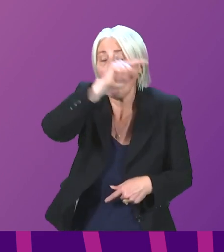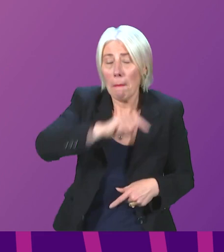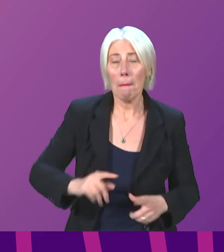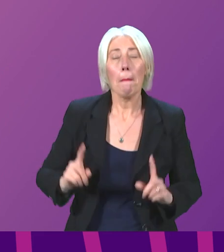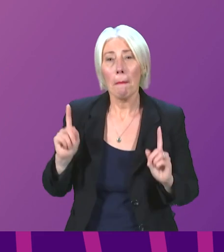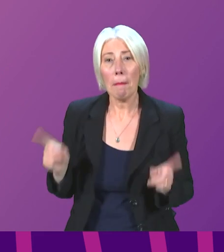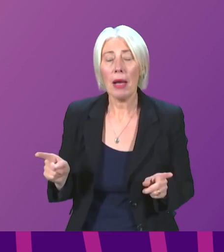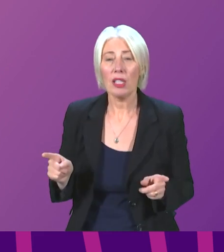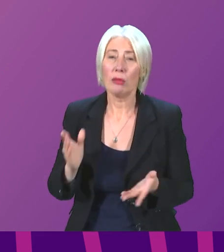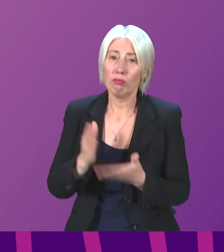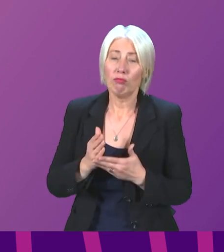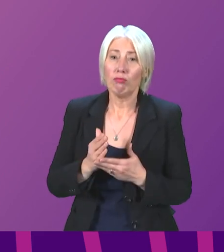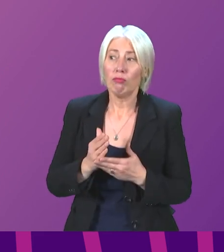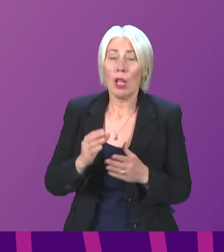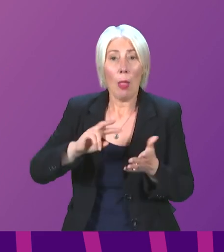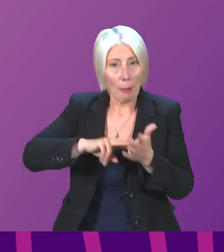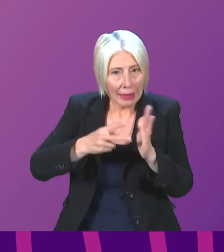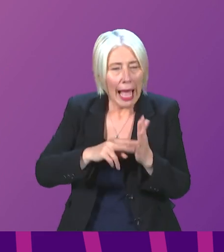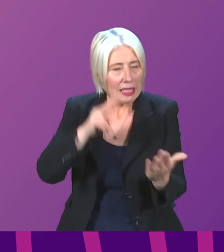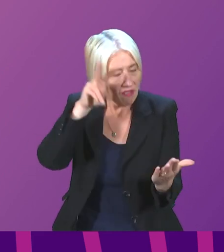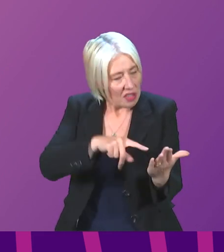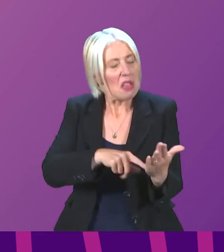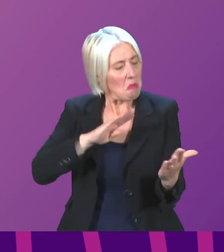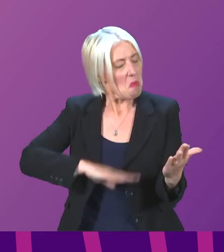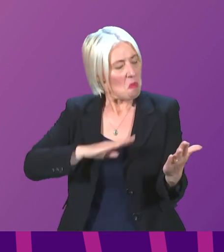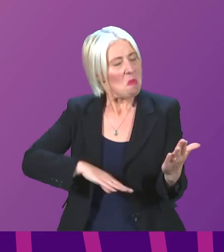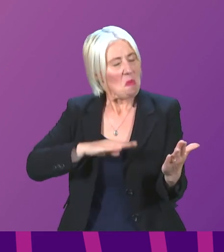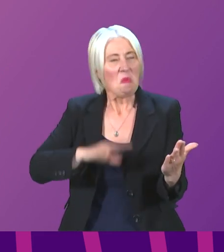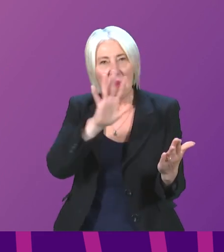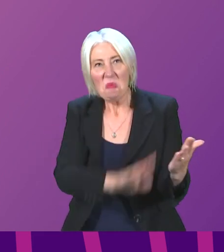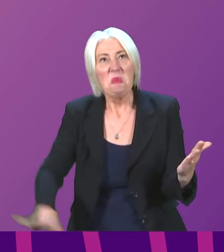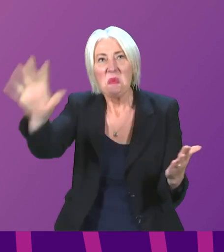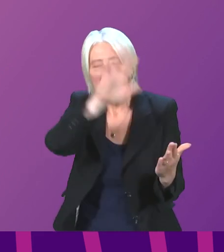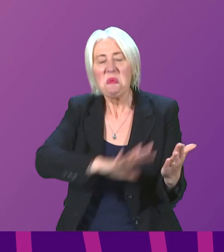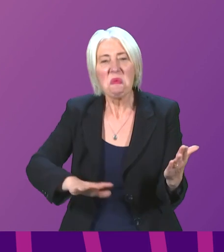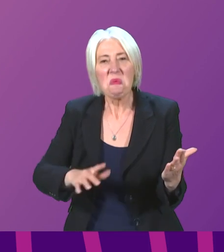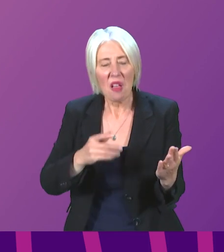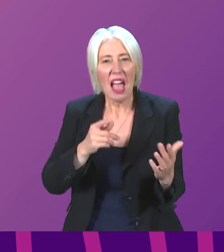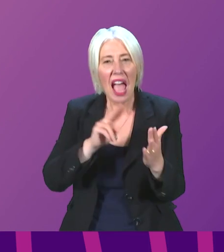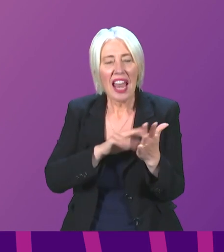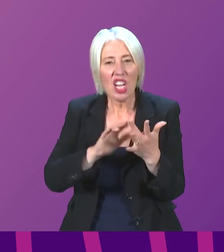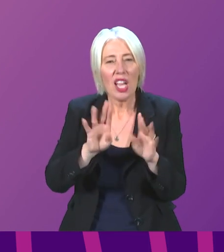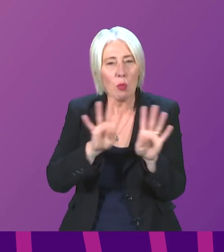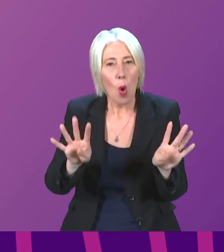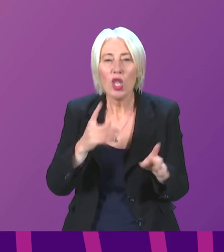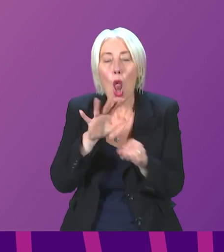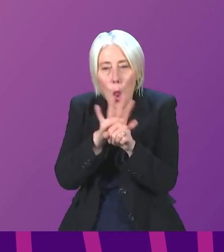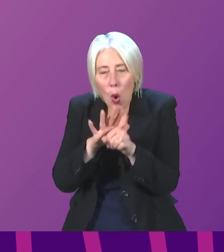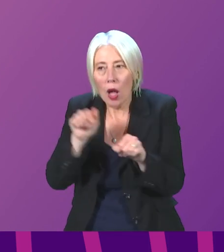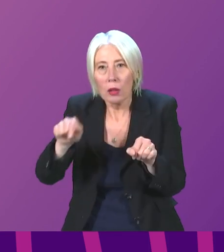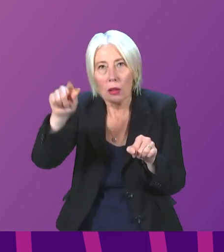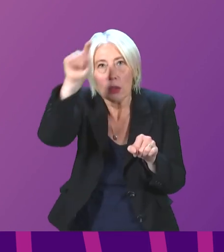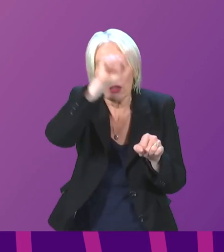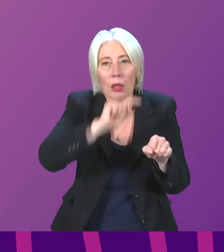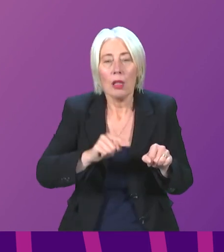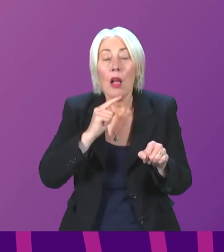But I'm very assured by the plans I've seen by local health boards up and down the country, by using those local sites, but